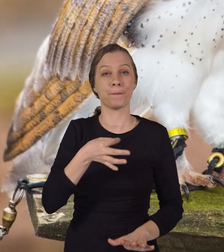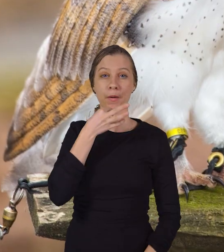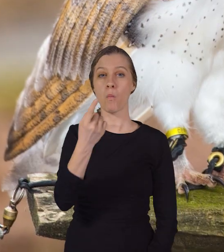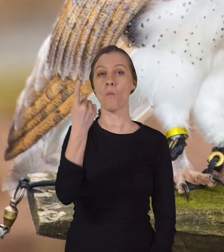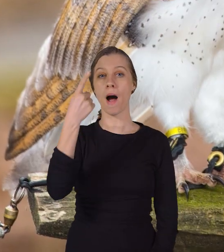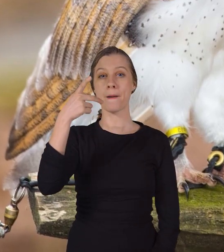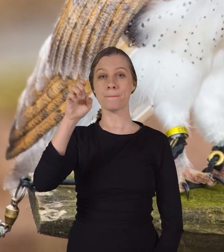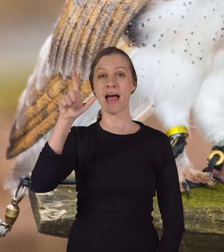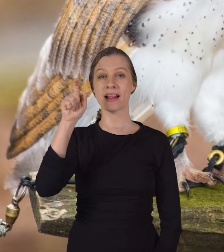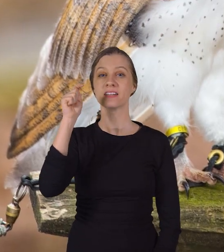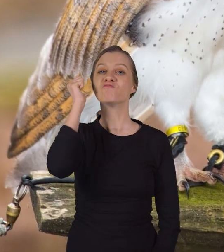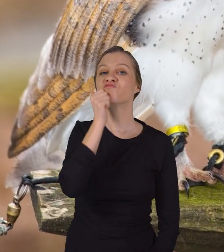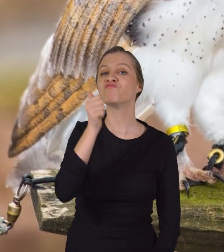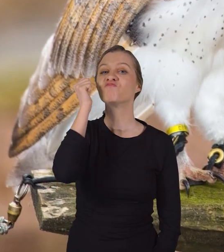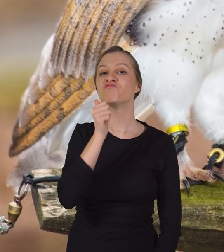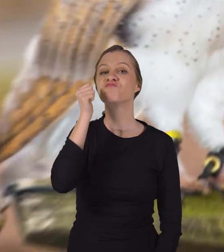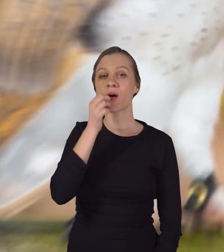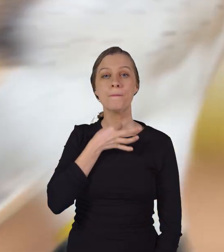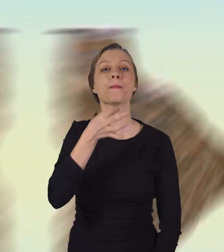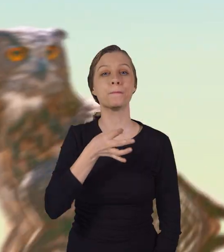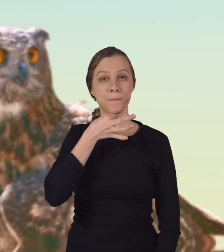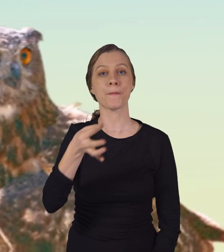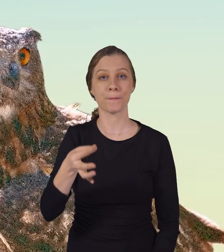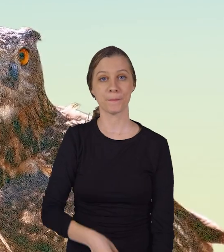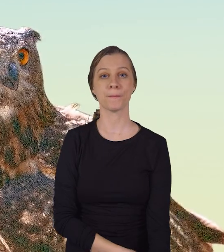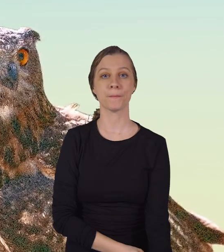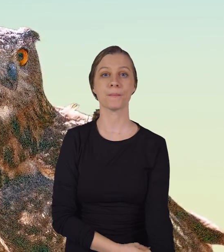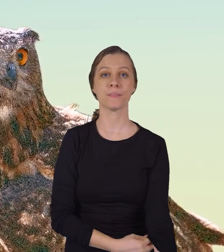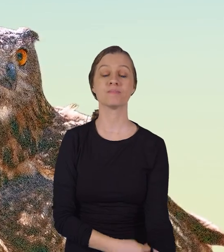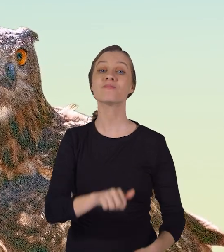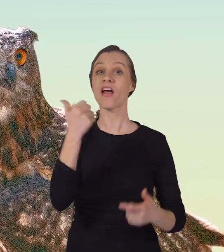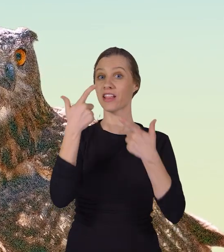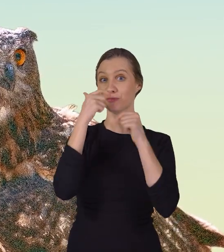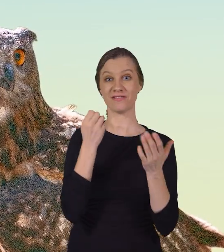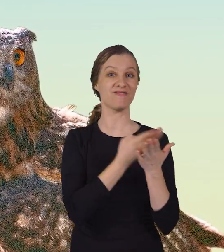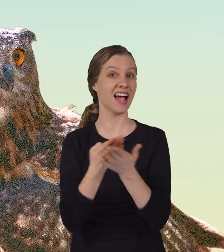one pellet per day. Other interesting facts.